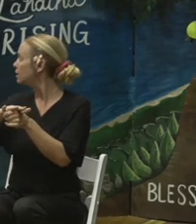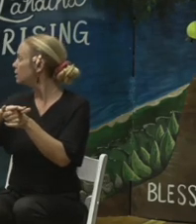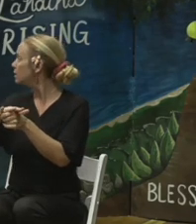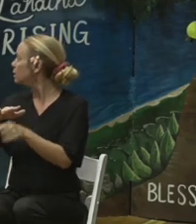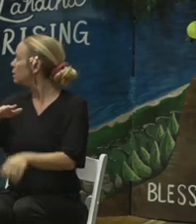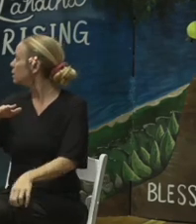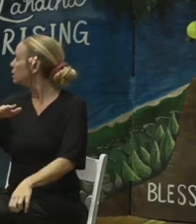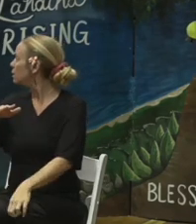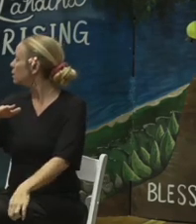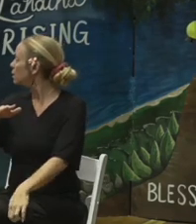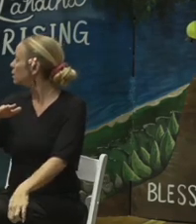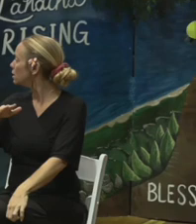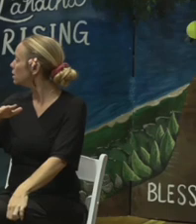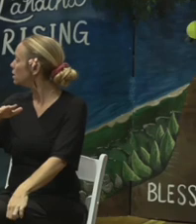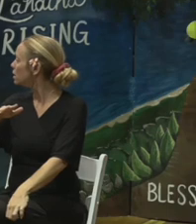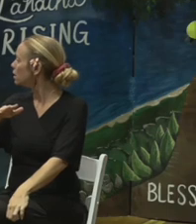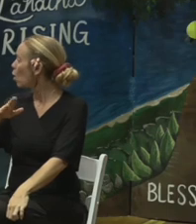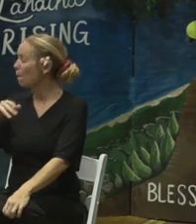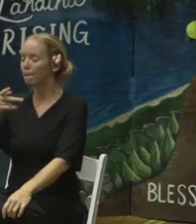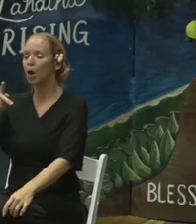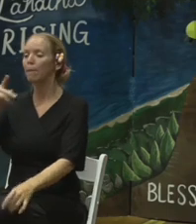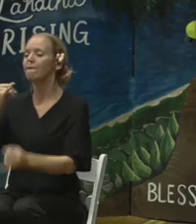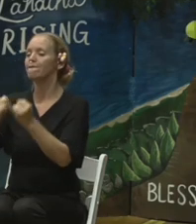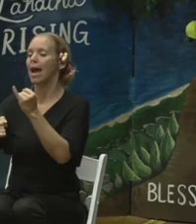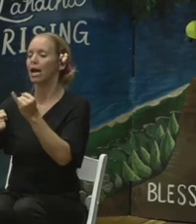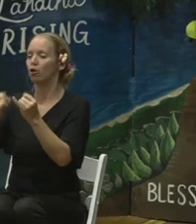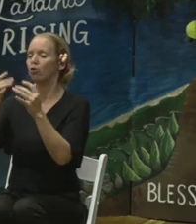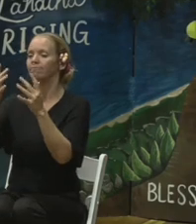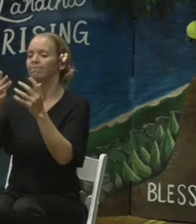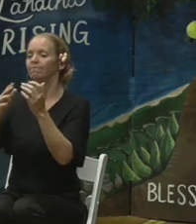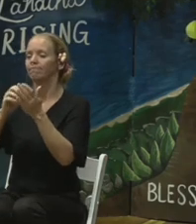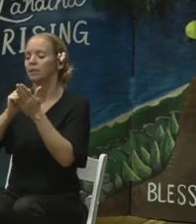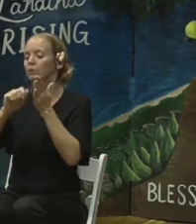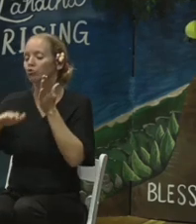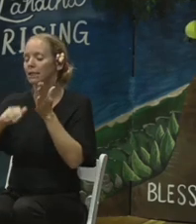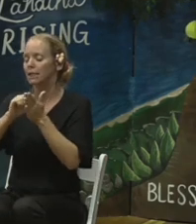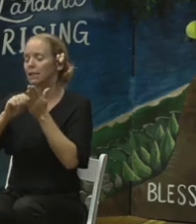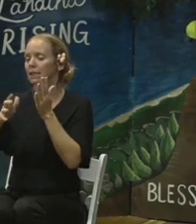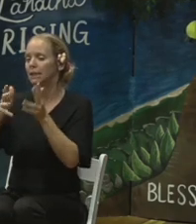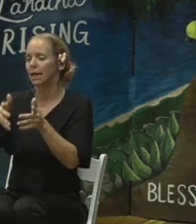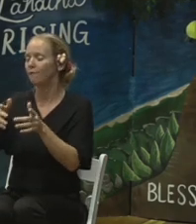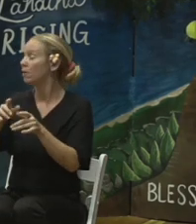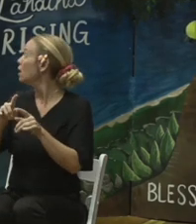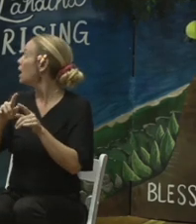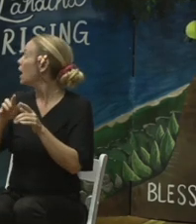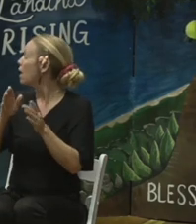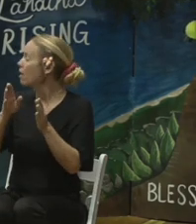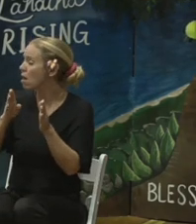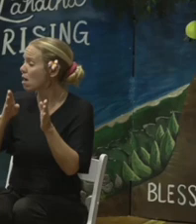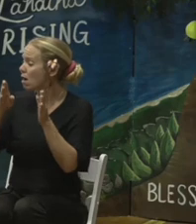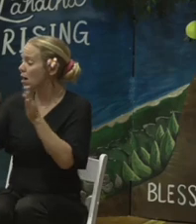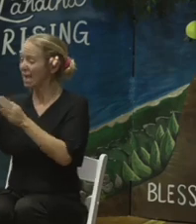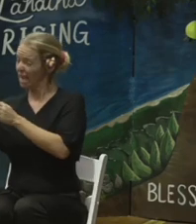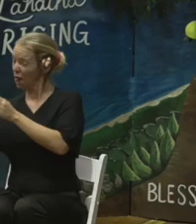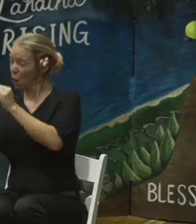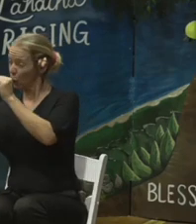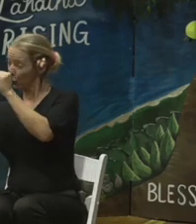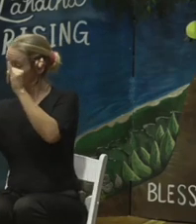is what Colonel Curry talked about, which is the TDS or temporary debris storage area.